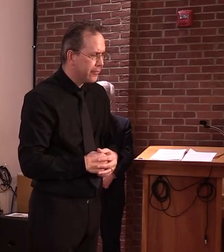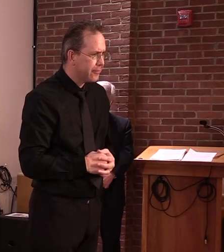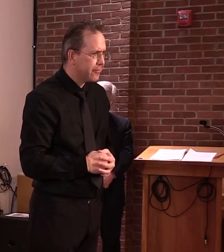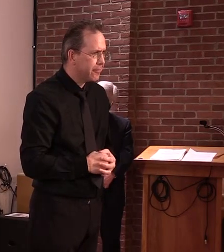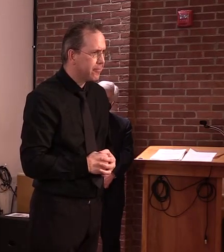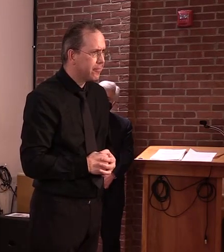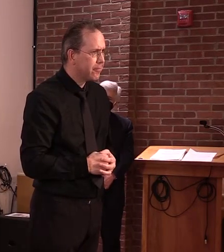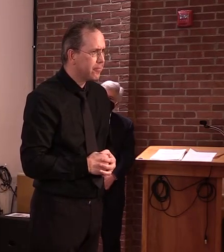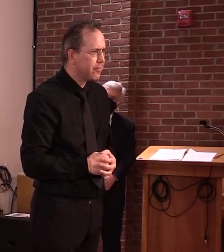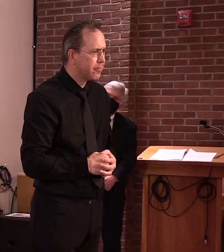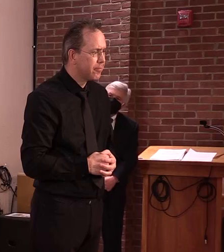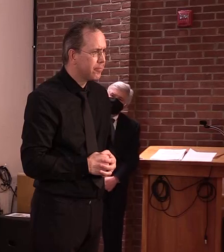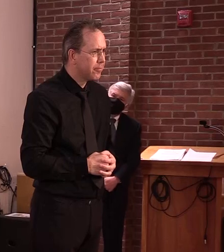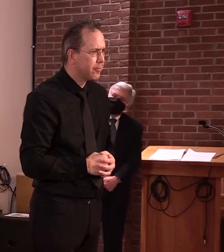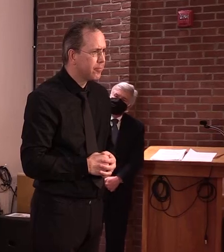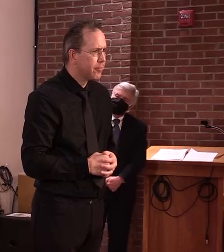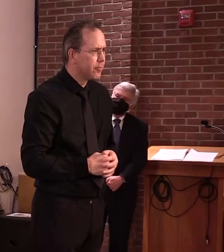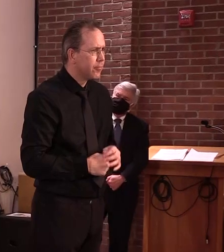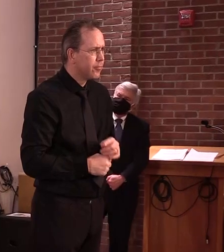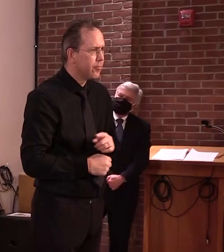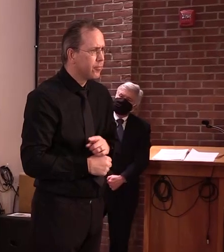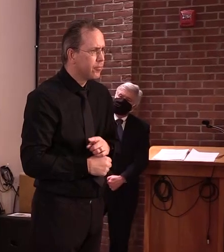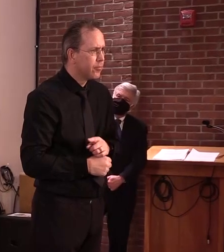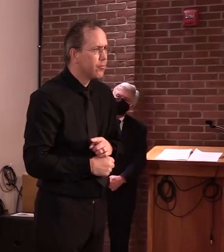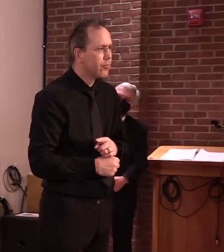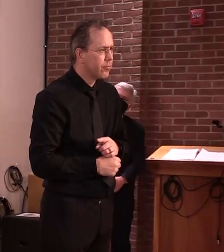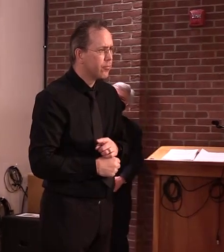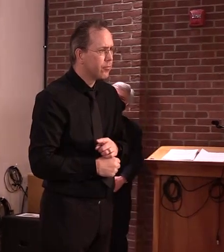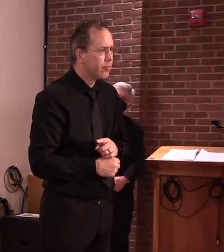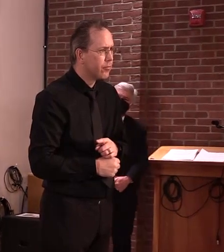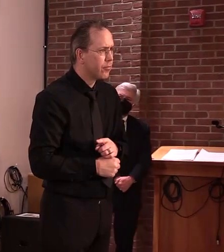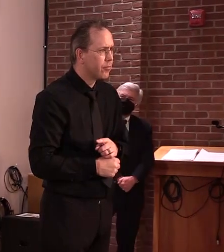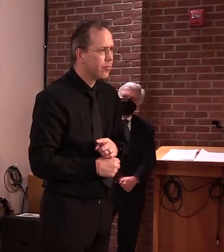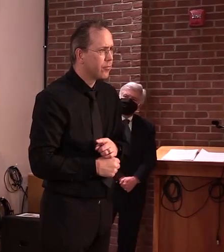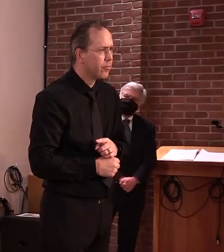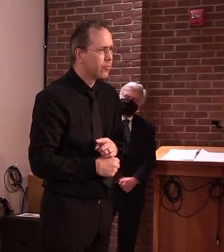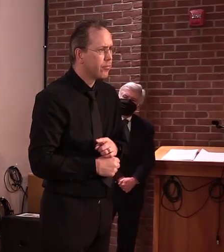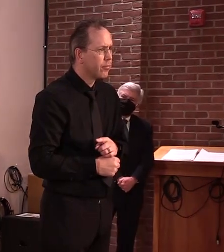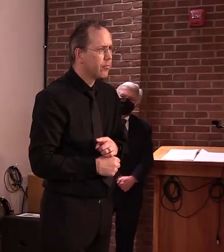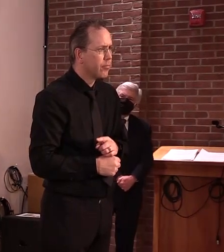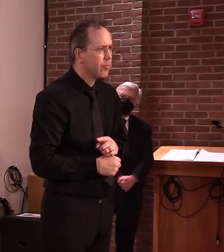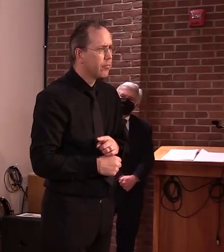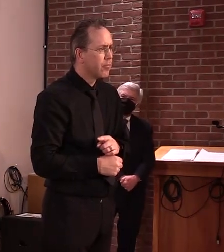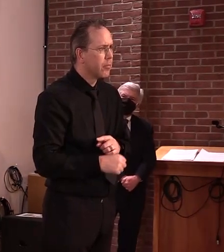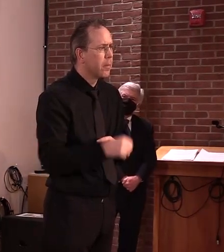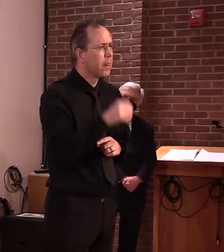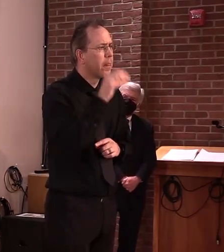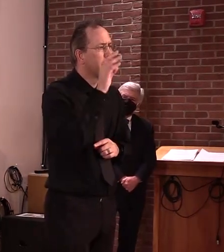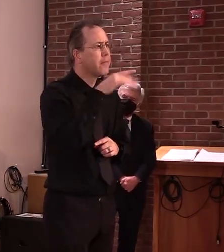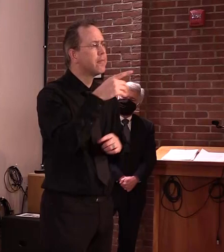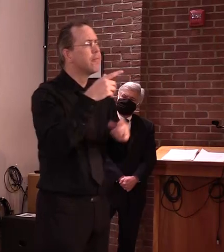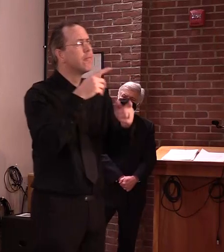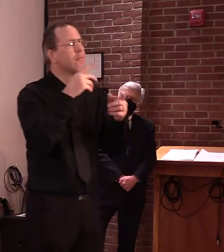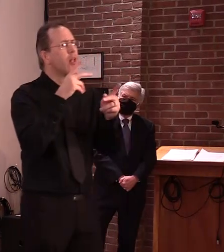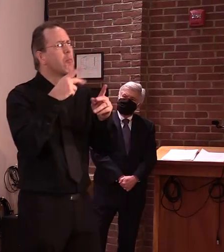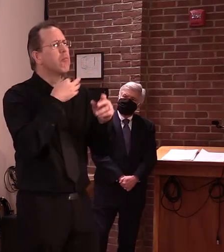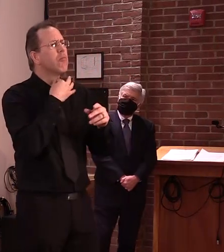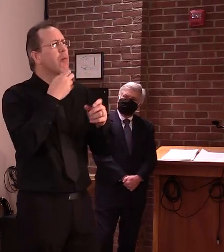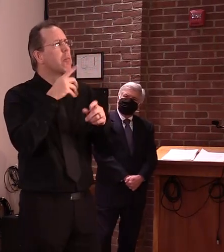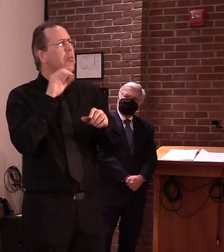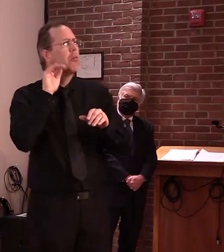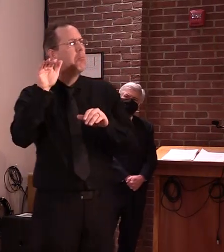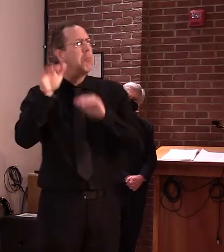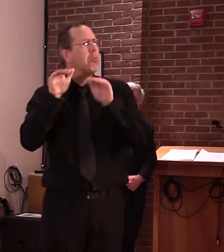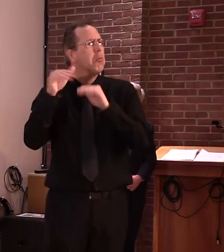uh, put out by the state police and, um, how that's worked? I can ask. don't know myself, but,